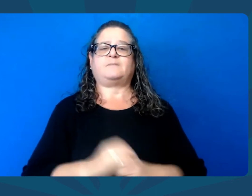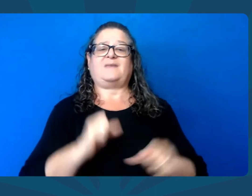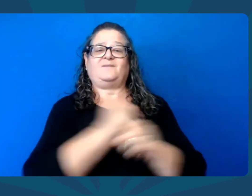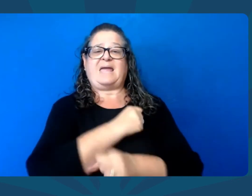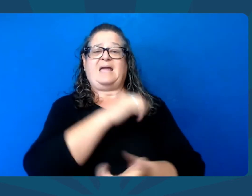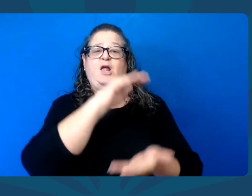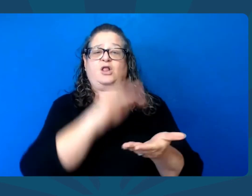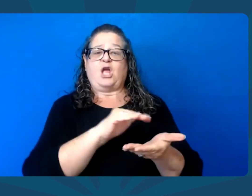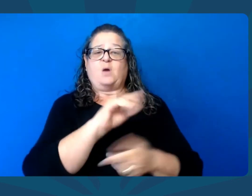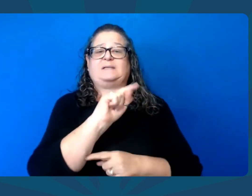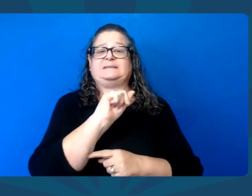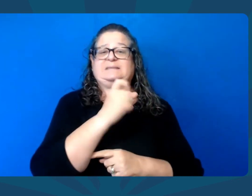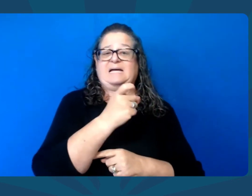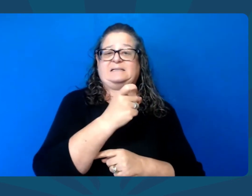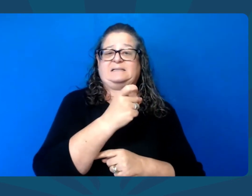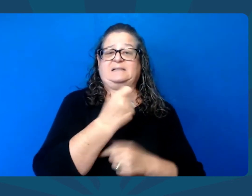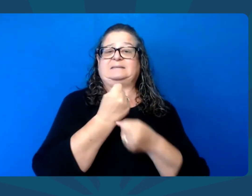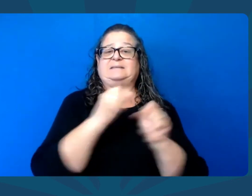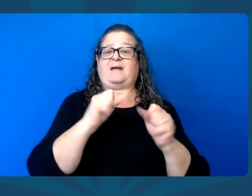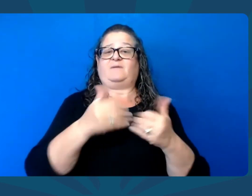Finish that wall ASAP.